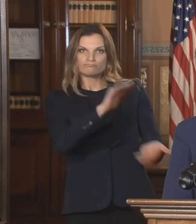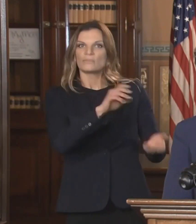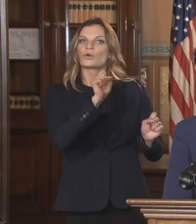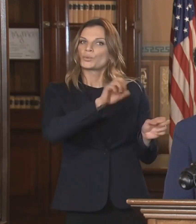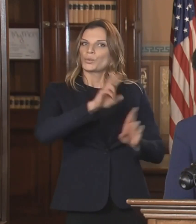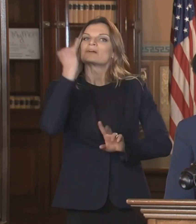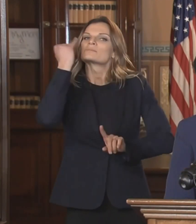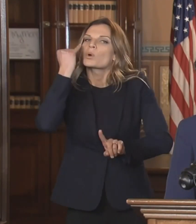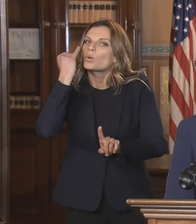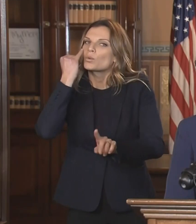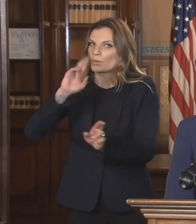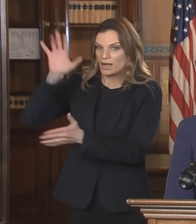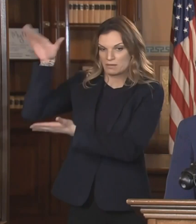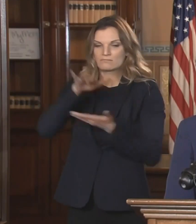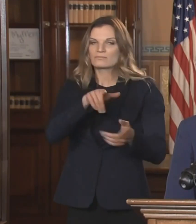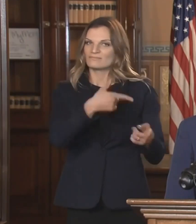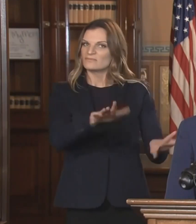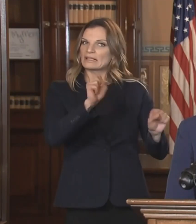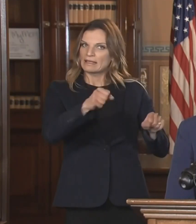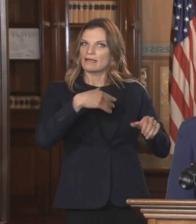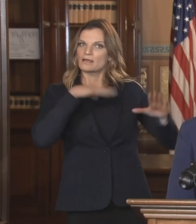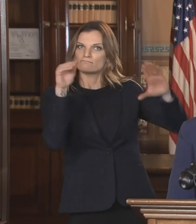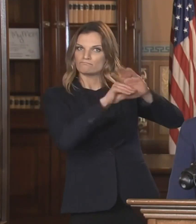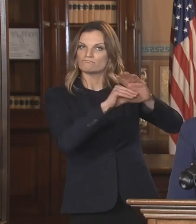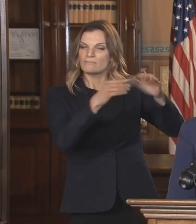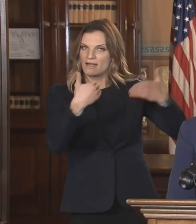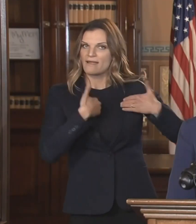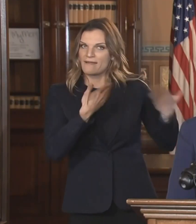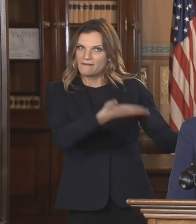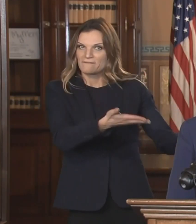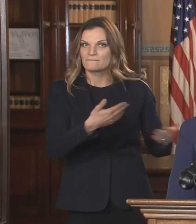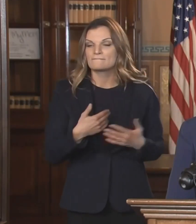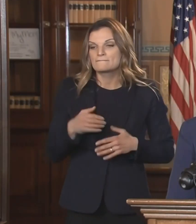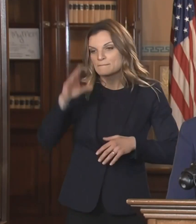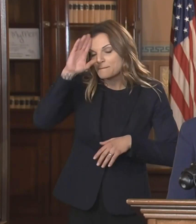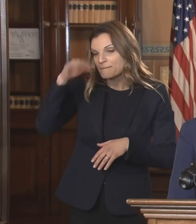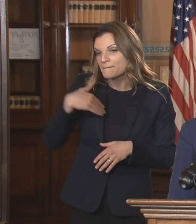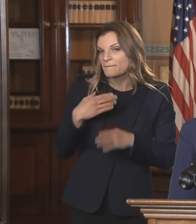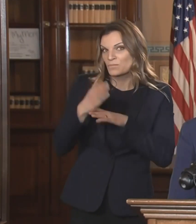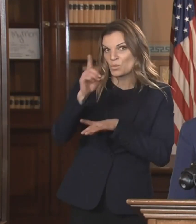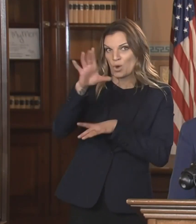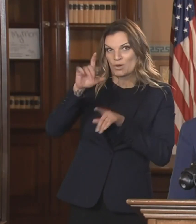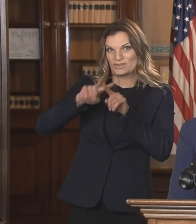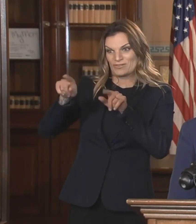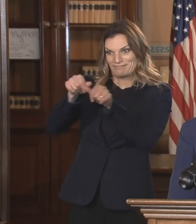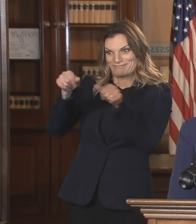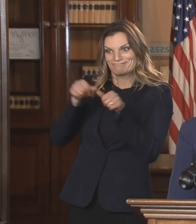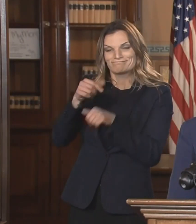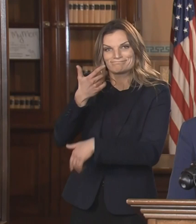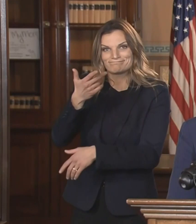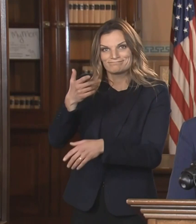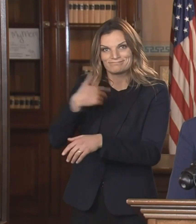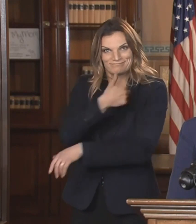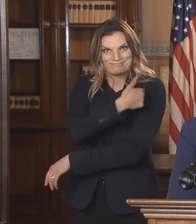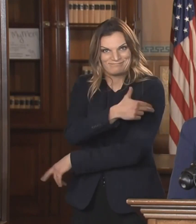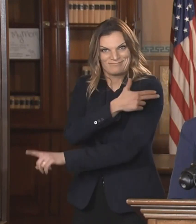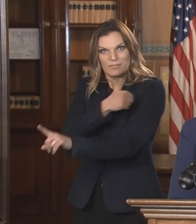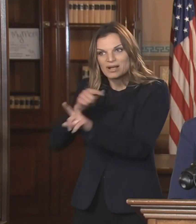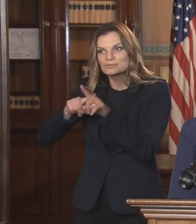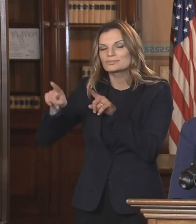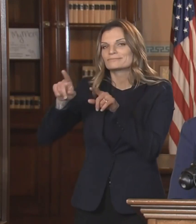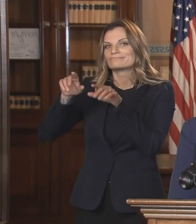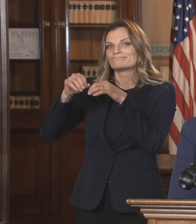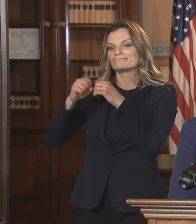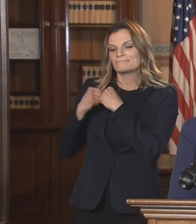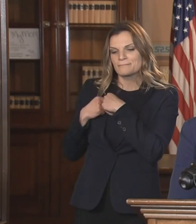today. There are also over 100 hospitals and local health department sites across the state that have the ability